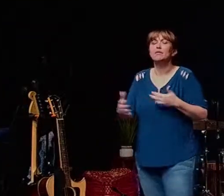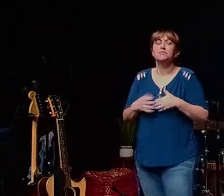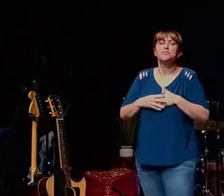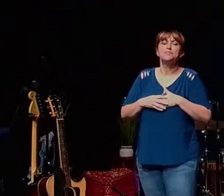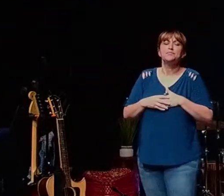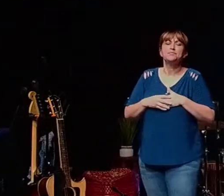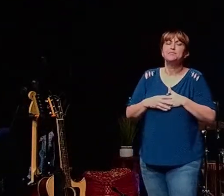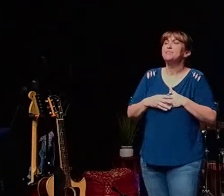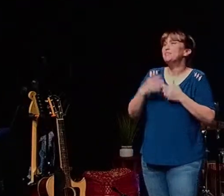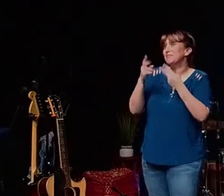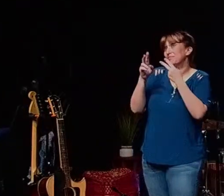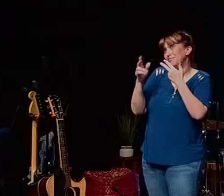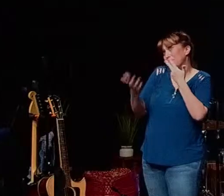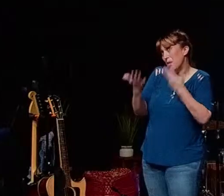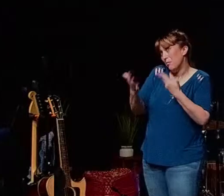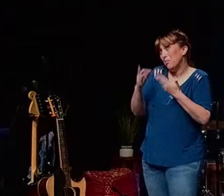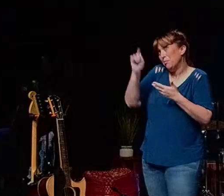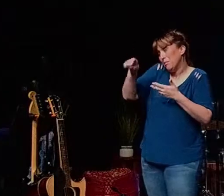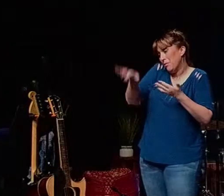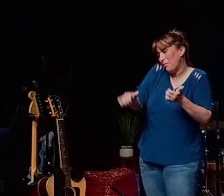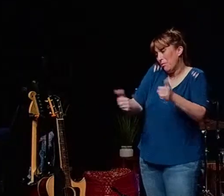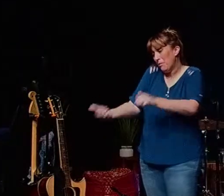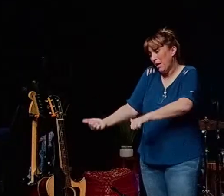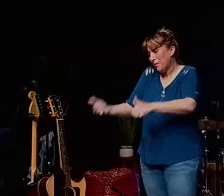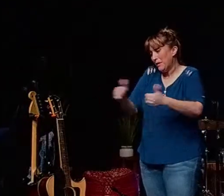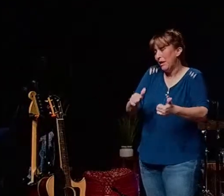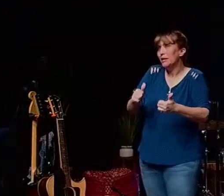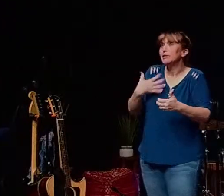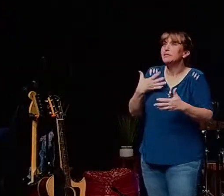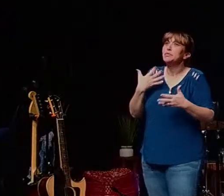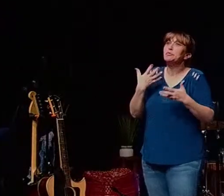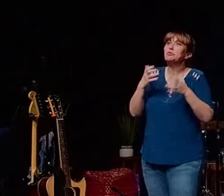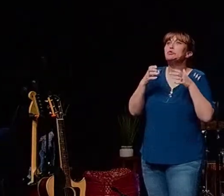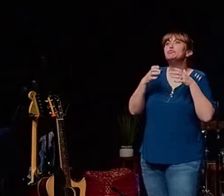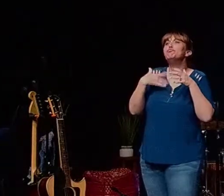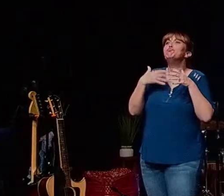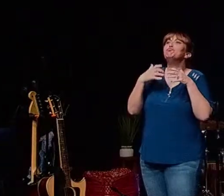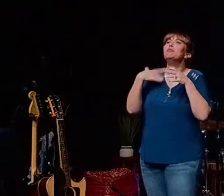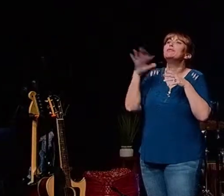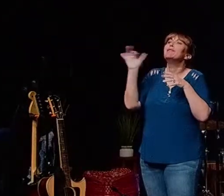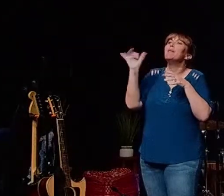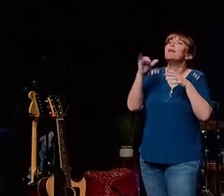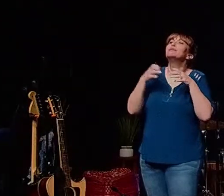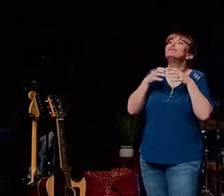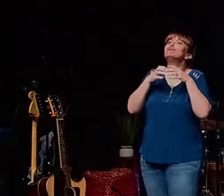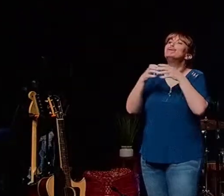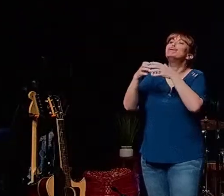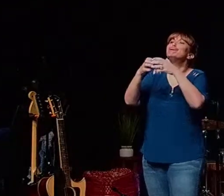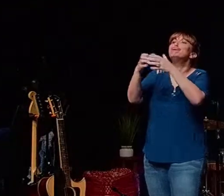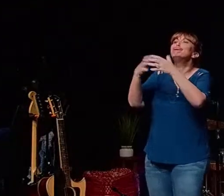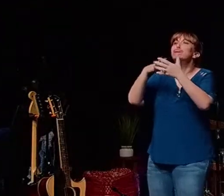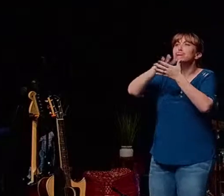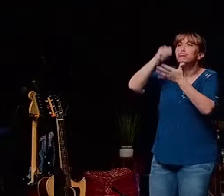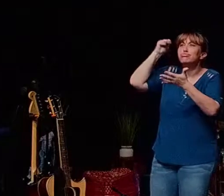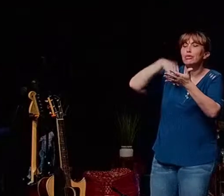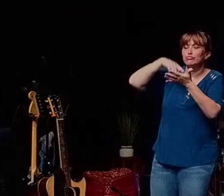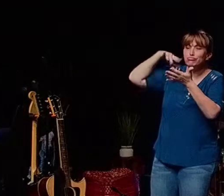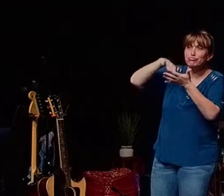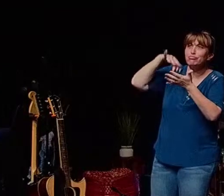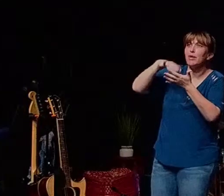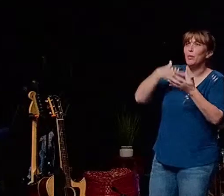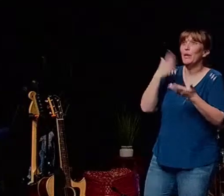either you need to get baptized in a chariot ride mode you know we're having a baptism right after this by the way